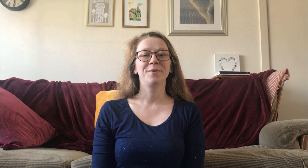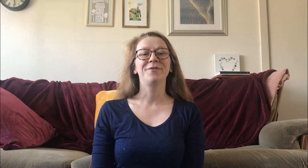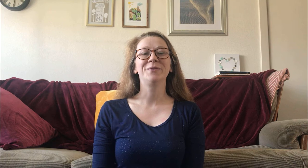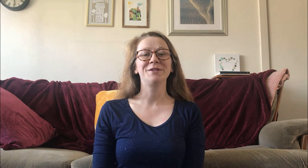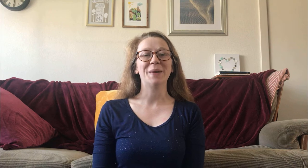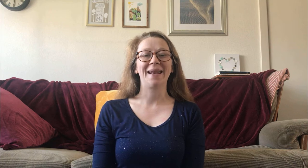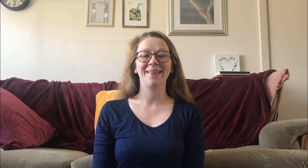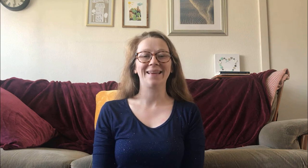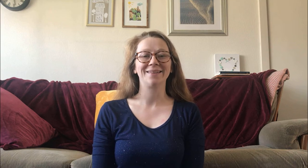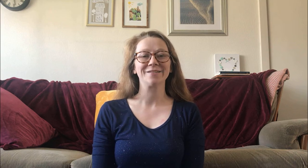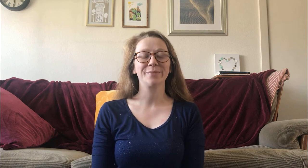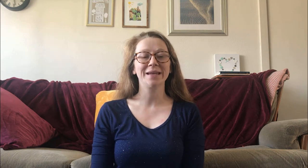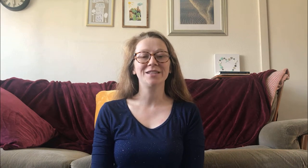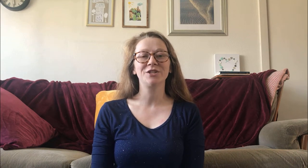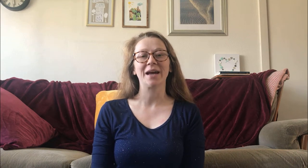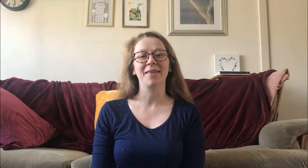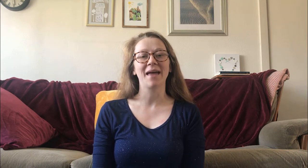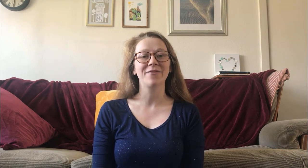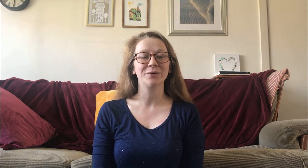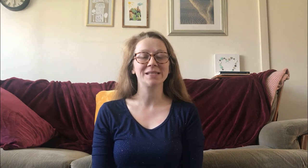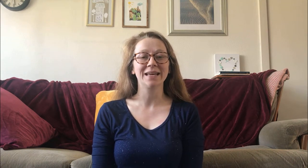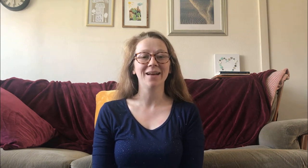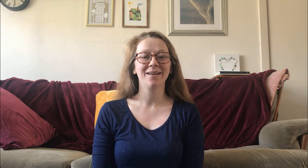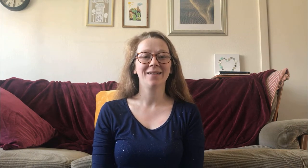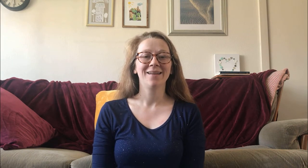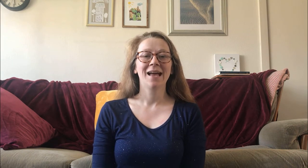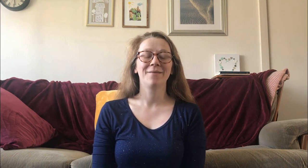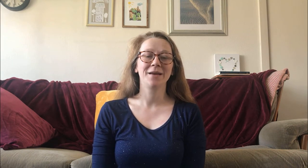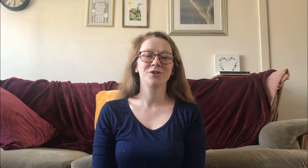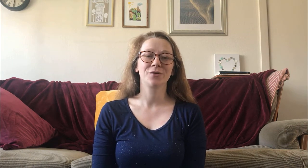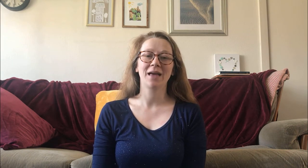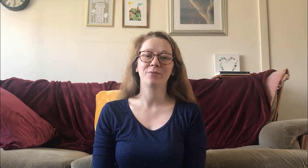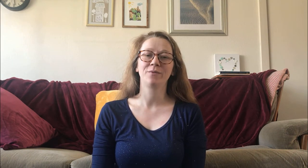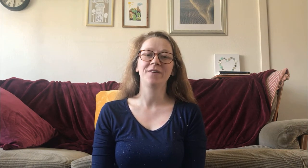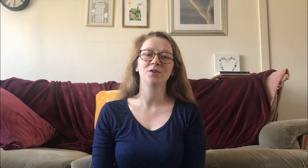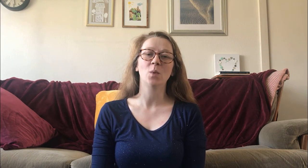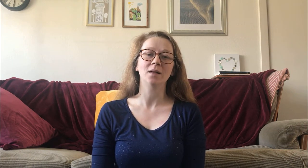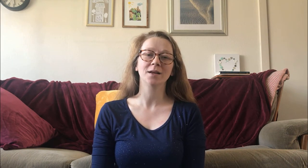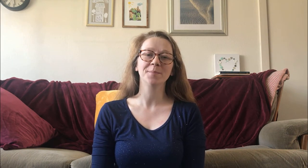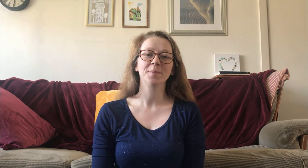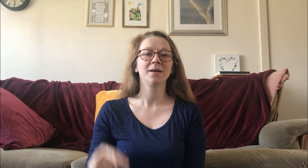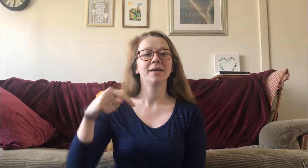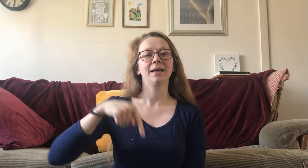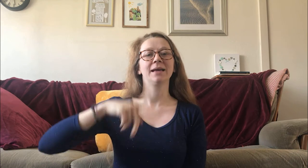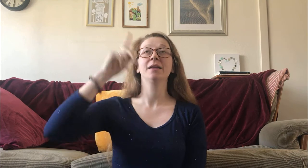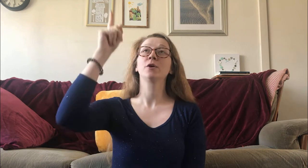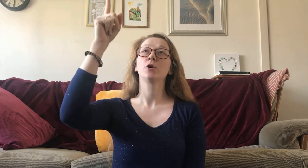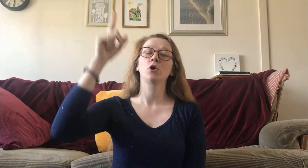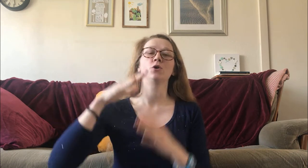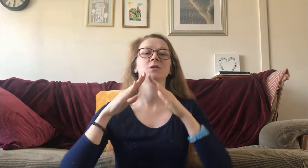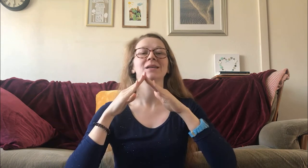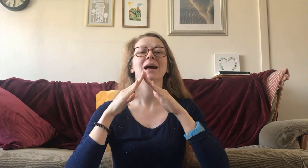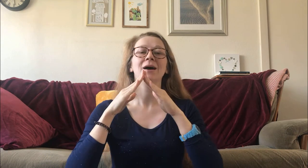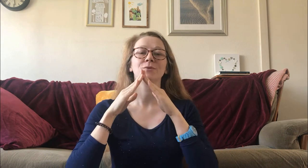Before we do anything else we need to check that everyone's here and make sure that everyone feels welcome in God's house.